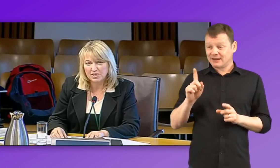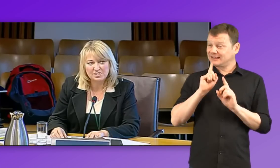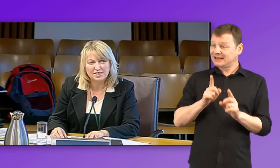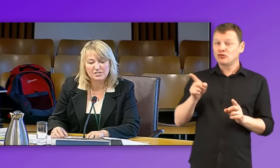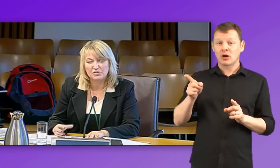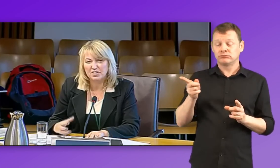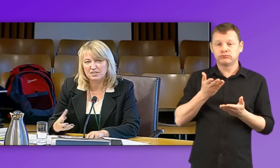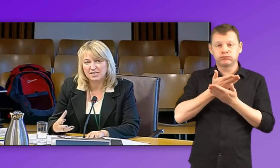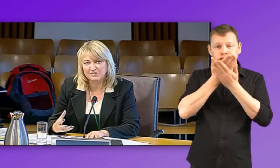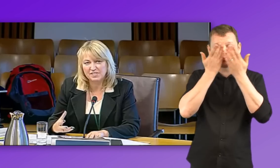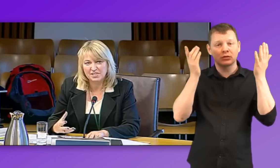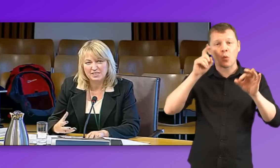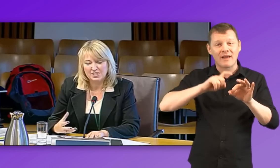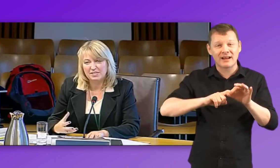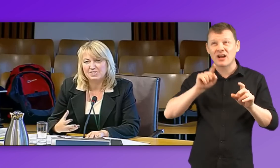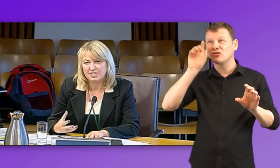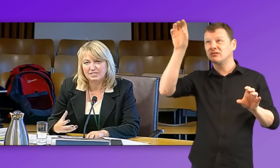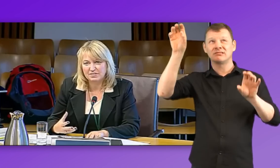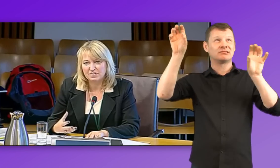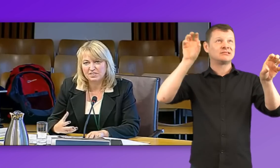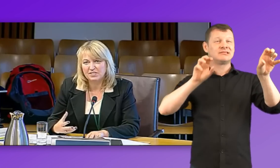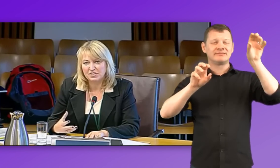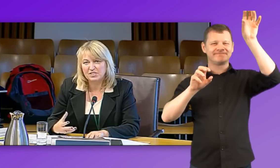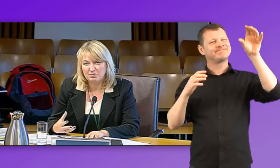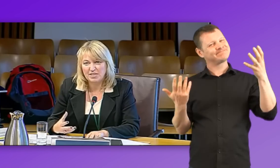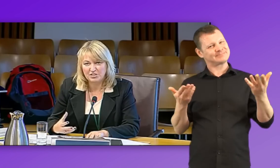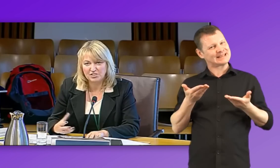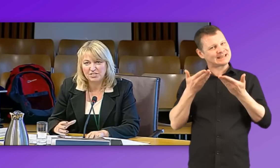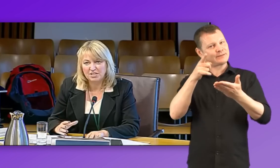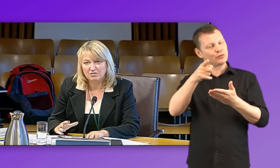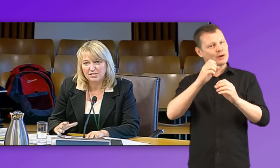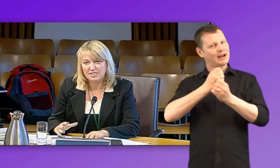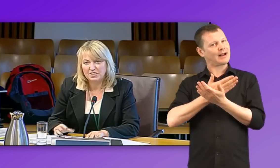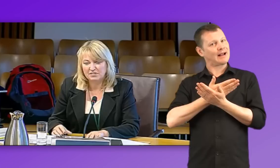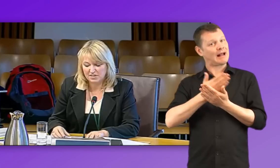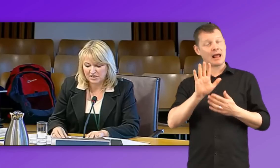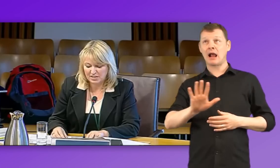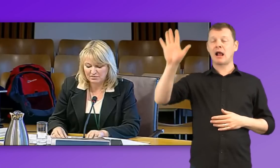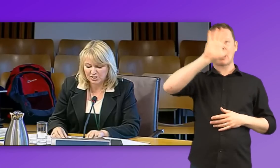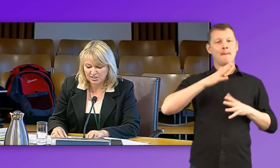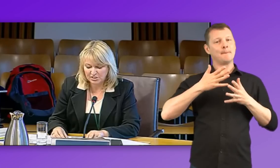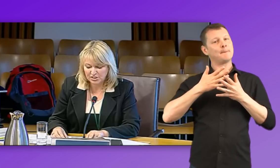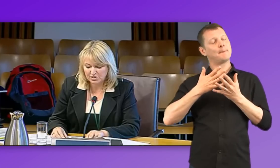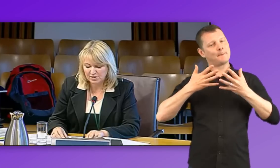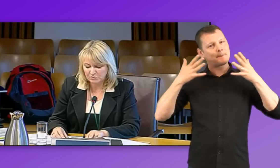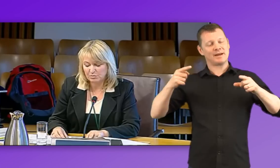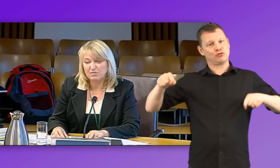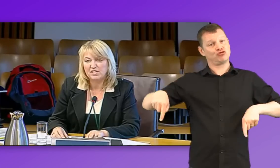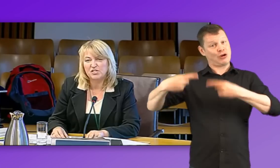BSL. So, I think that gives a sense of the dimension, really, of the challenge that we faced